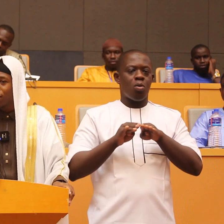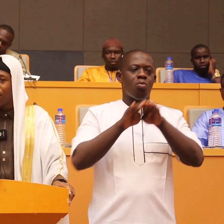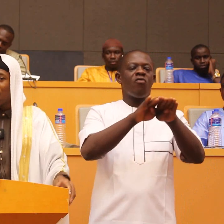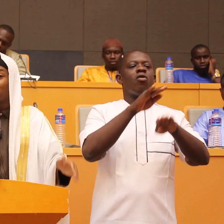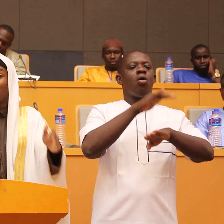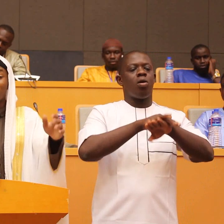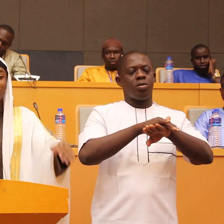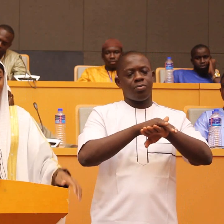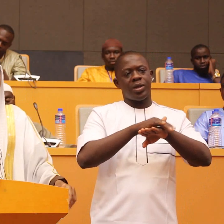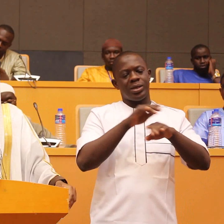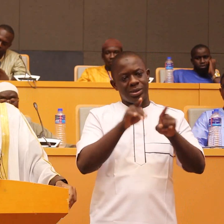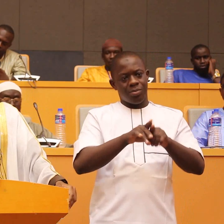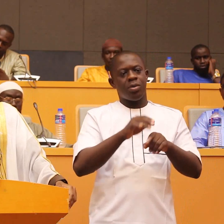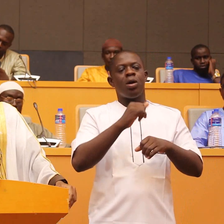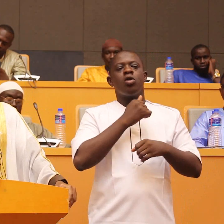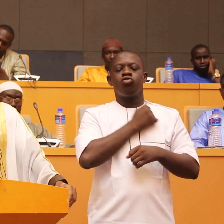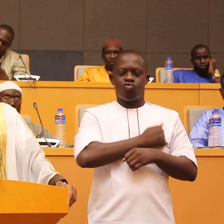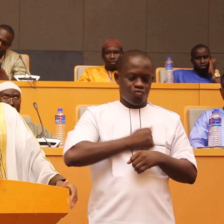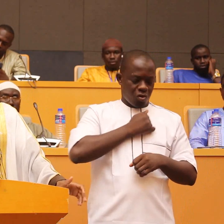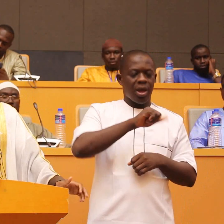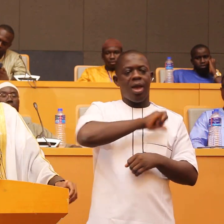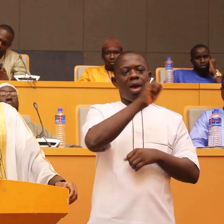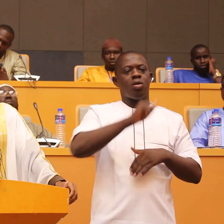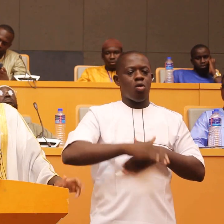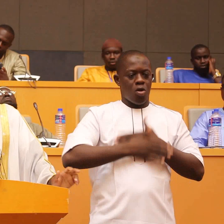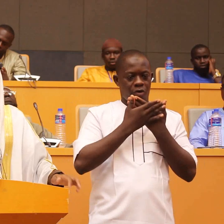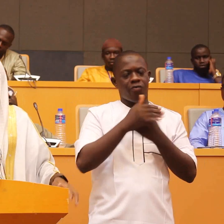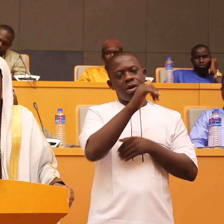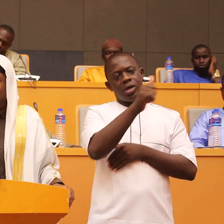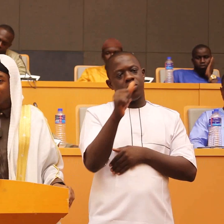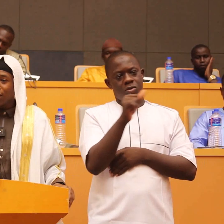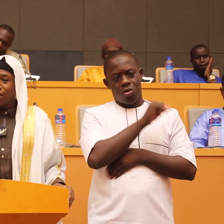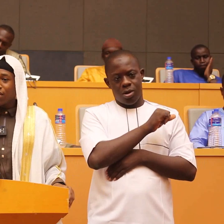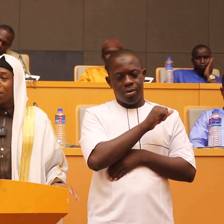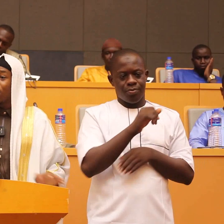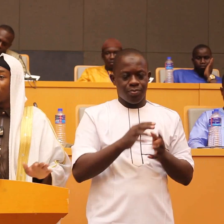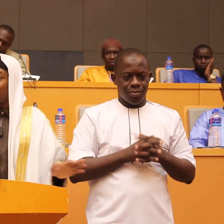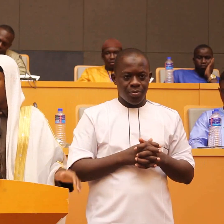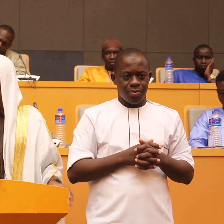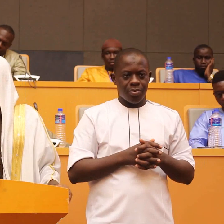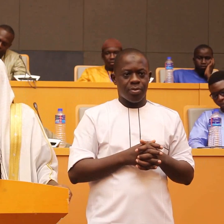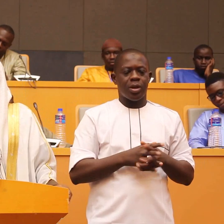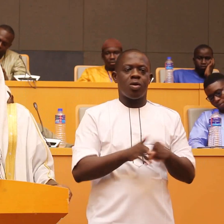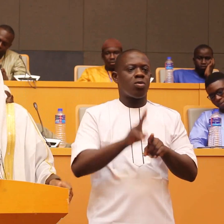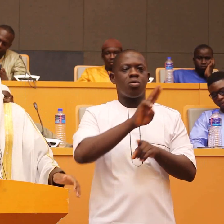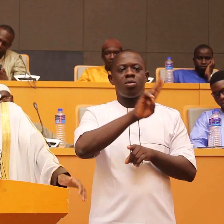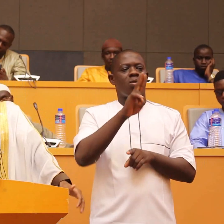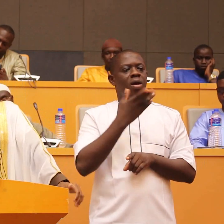rahmah among ourselves affection and mercy among ourselves this is lacking